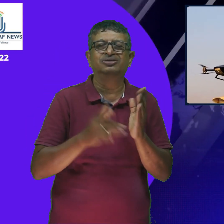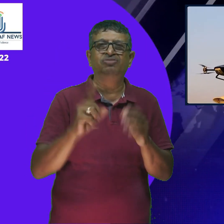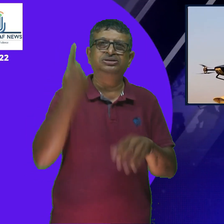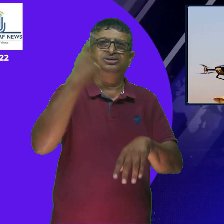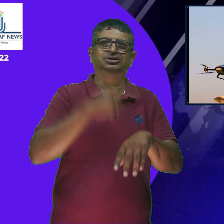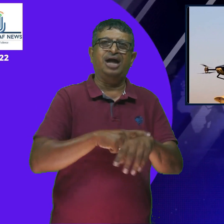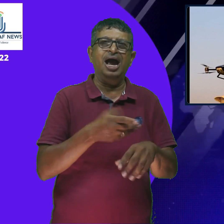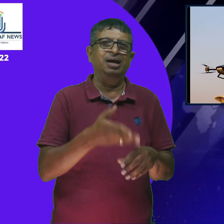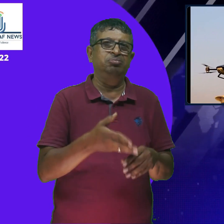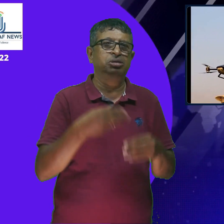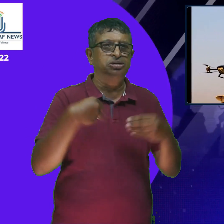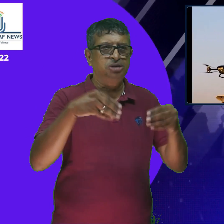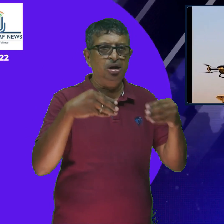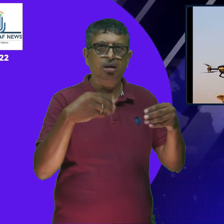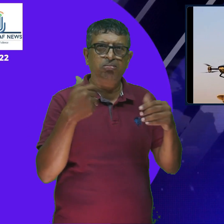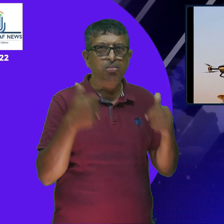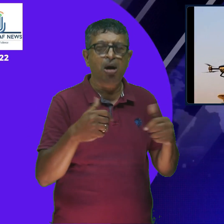in Dubai within the next two or three years.